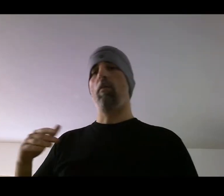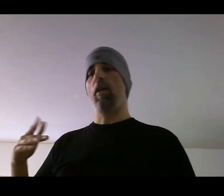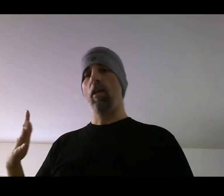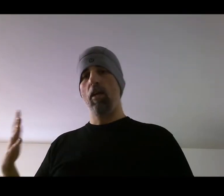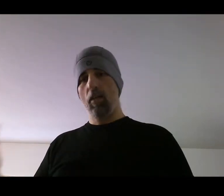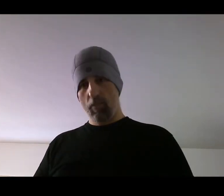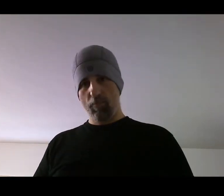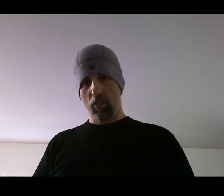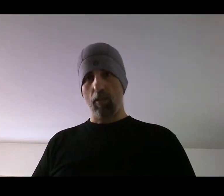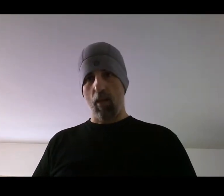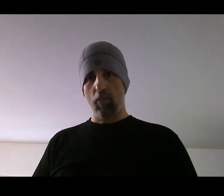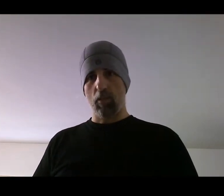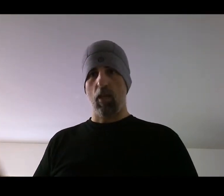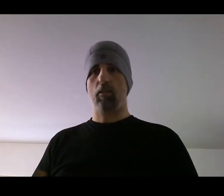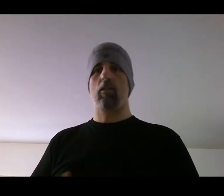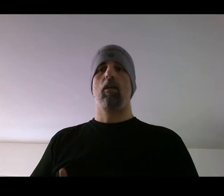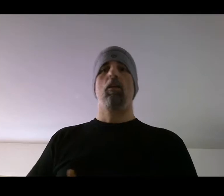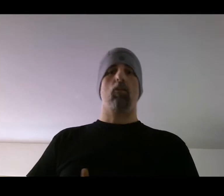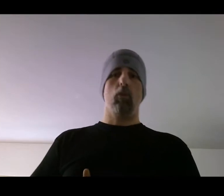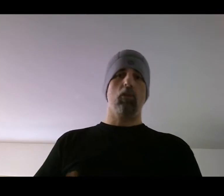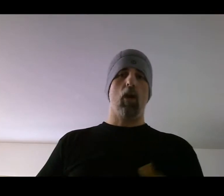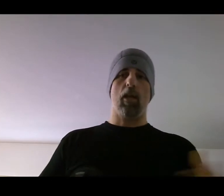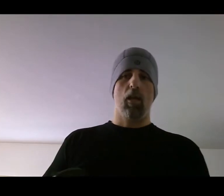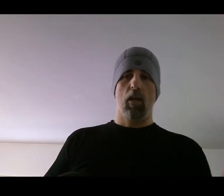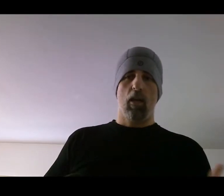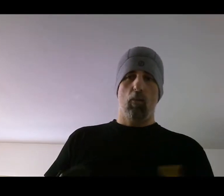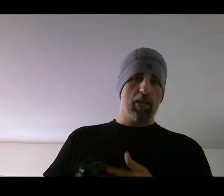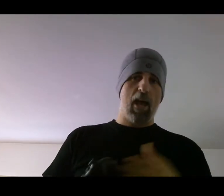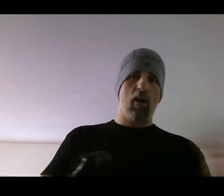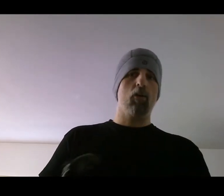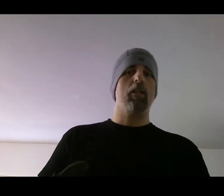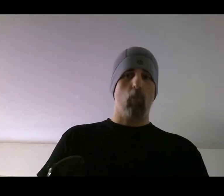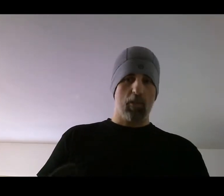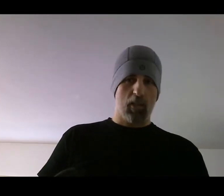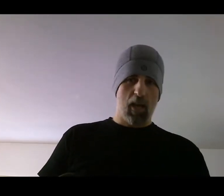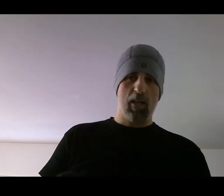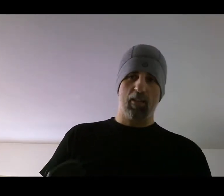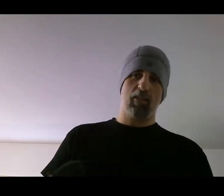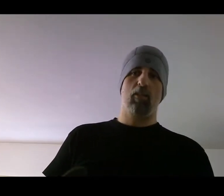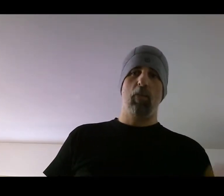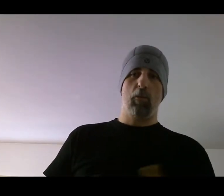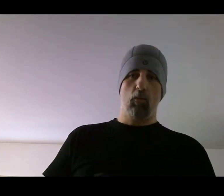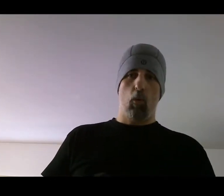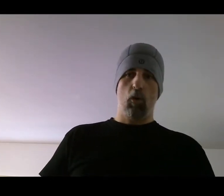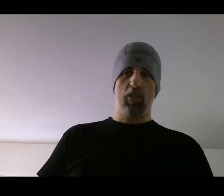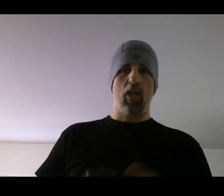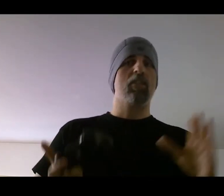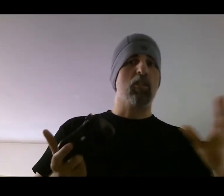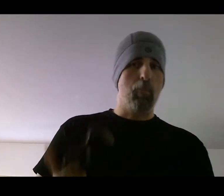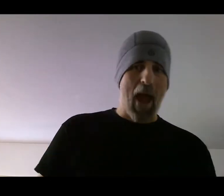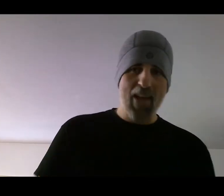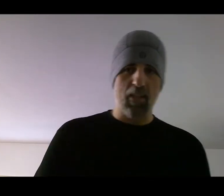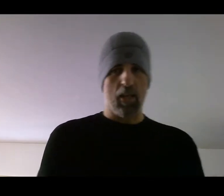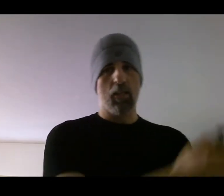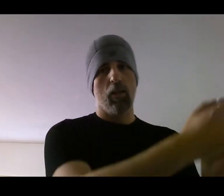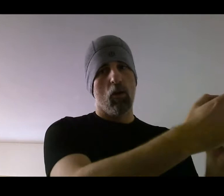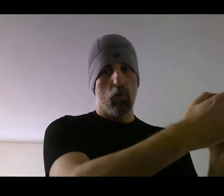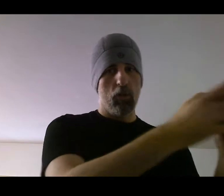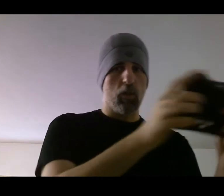that sucked at the sticks. So what you get right now is once again, a system that rewards spazzing where you can